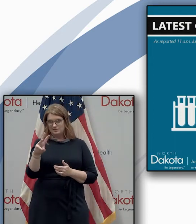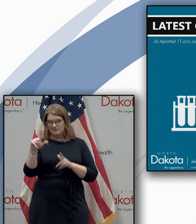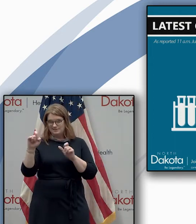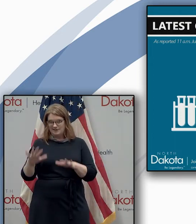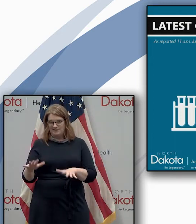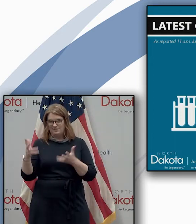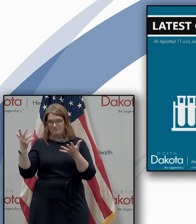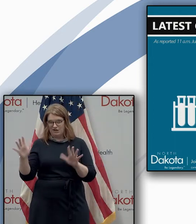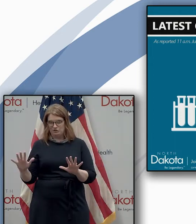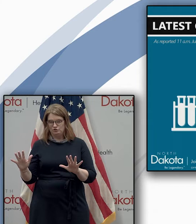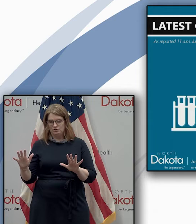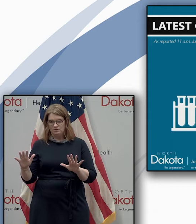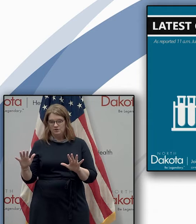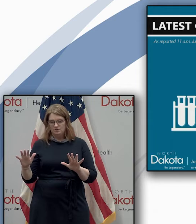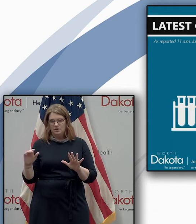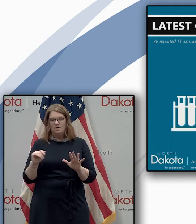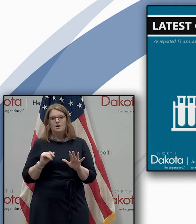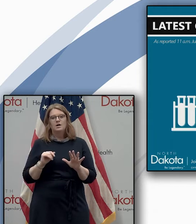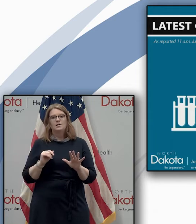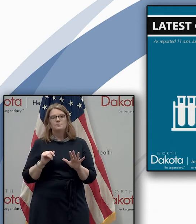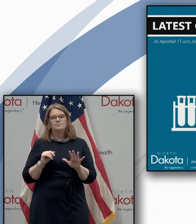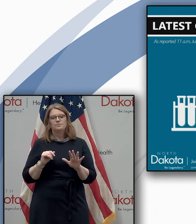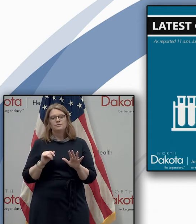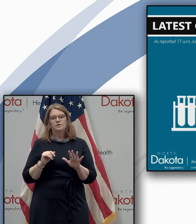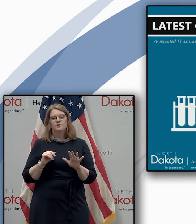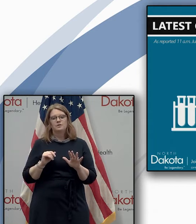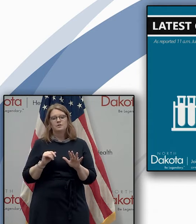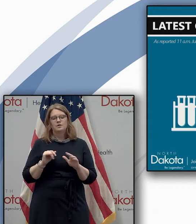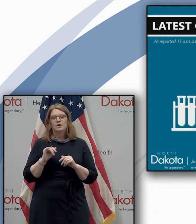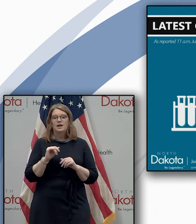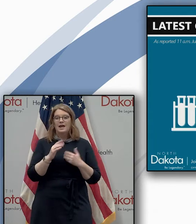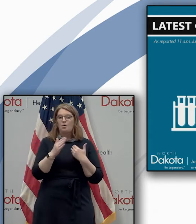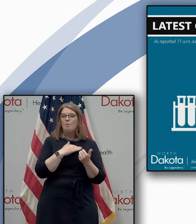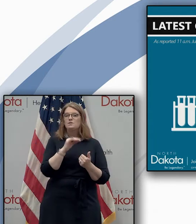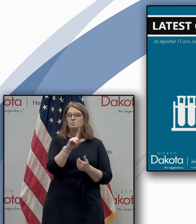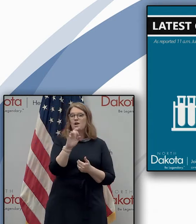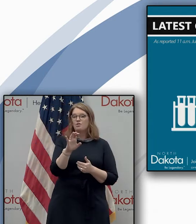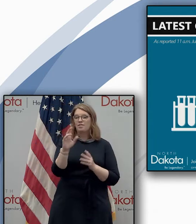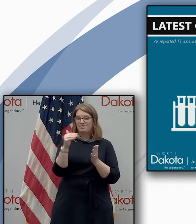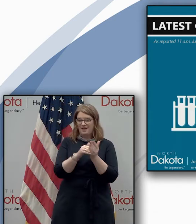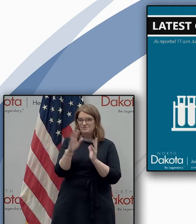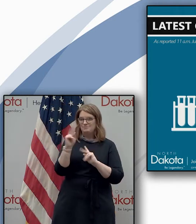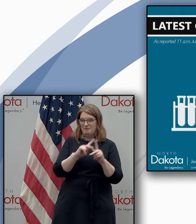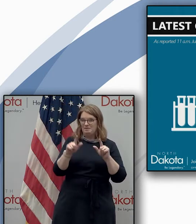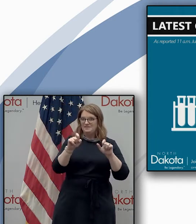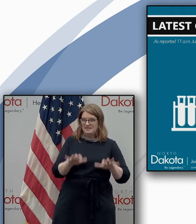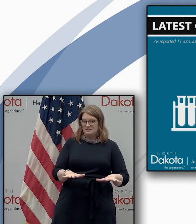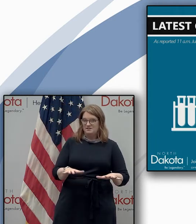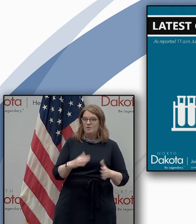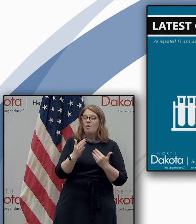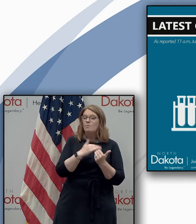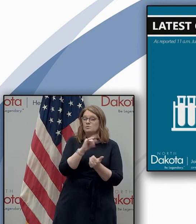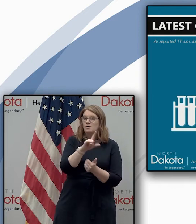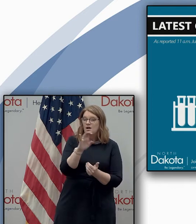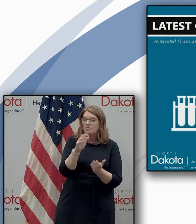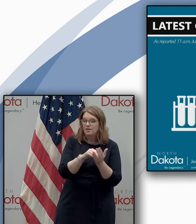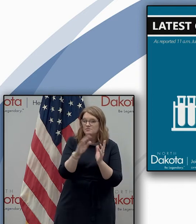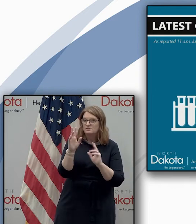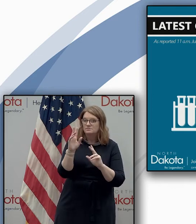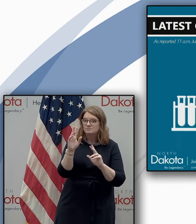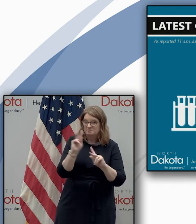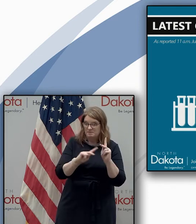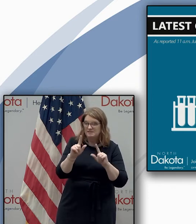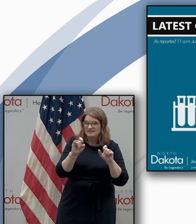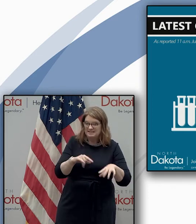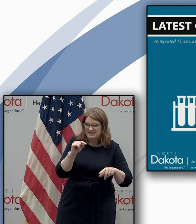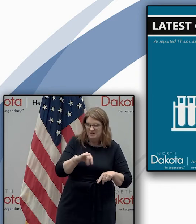and we're closing in on a hundred thousand unique North Dakotans that we have that we've tested in